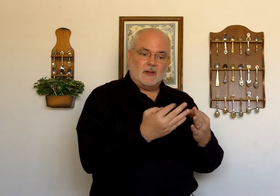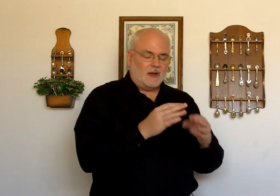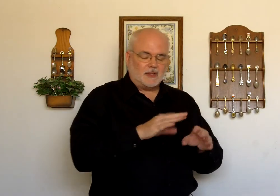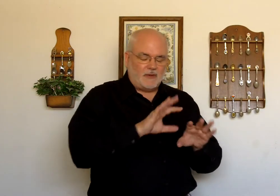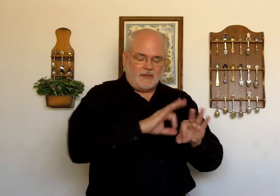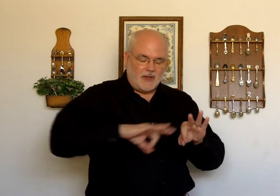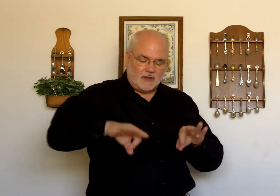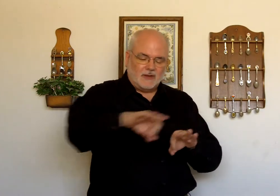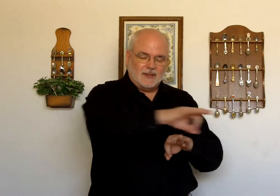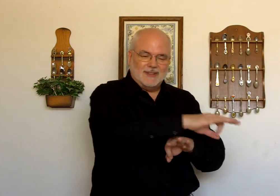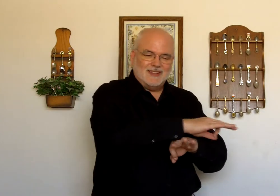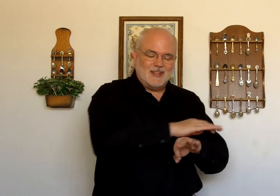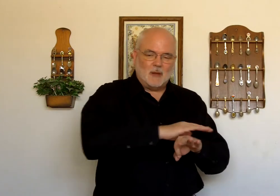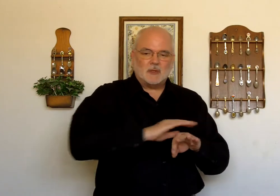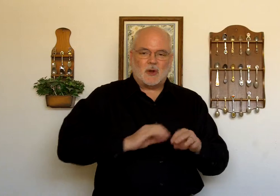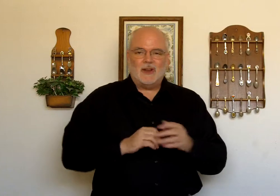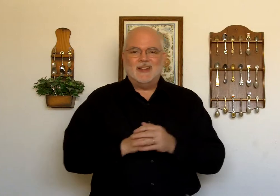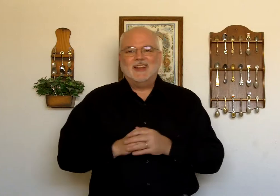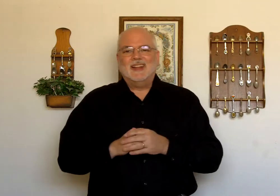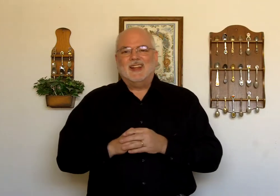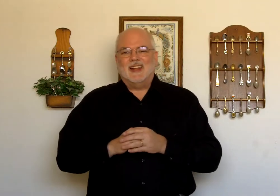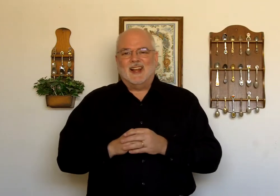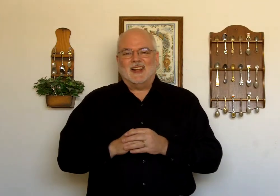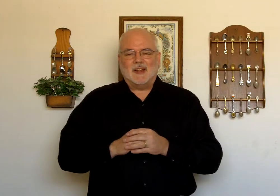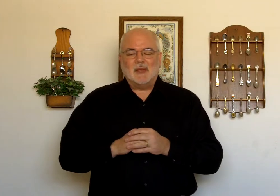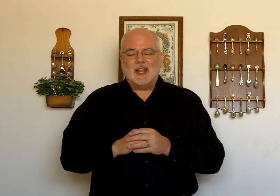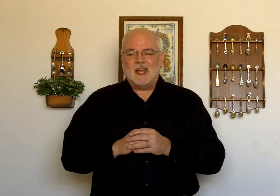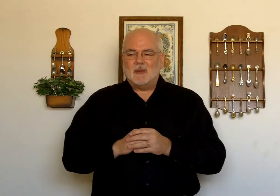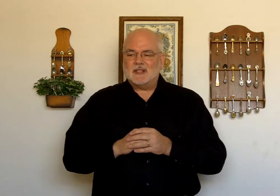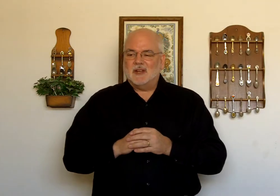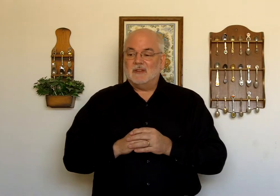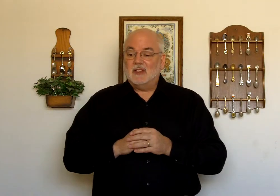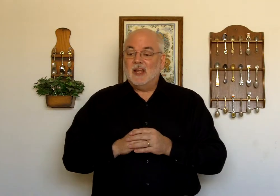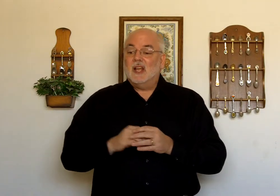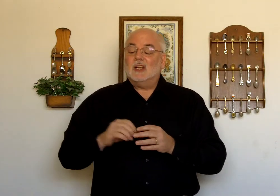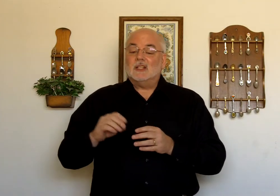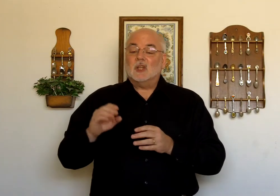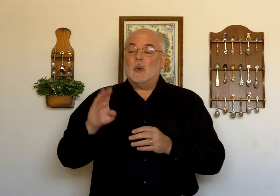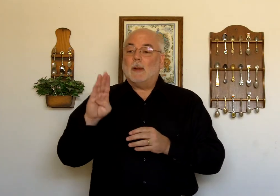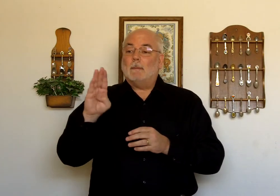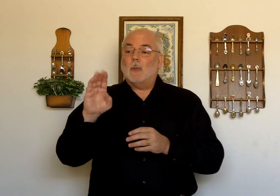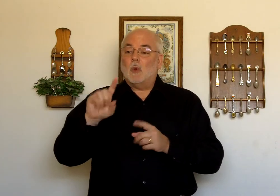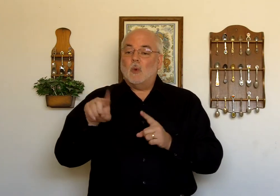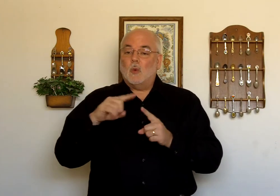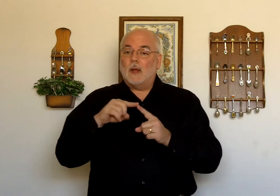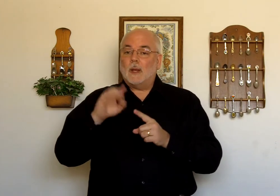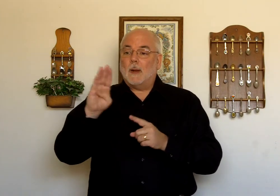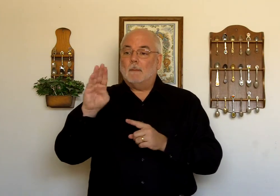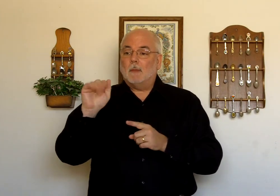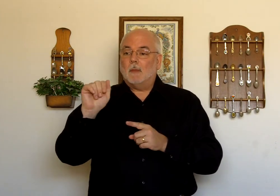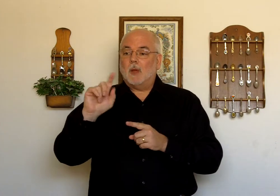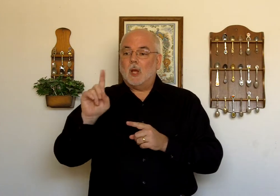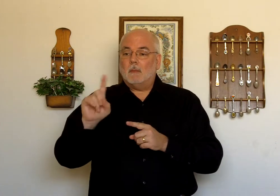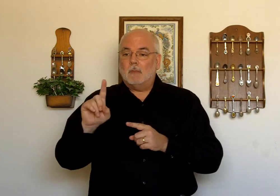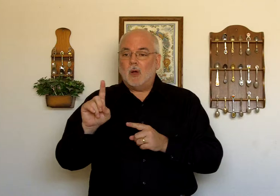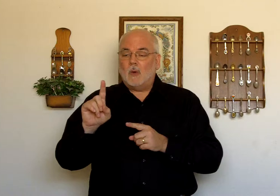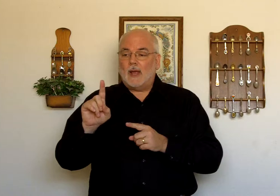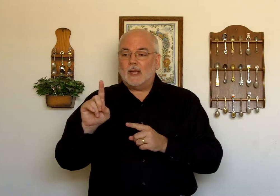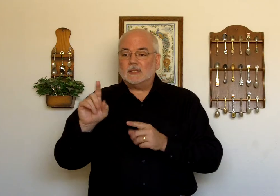Or field. I'm sorry. I'm getting ahead of myself. So when Boaz